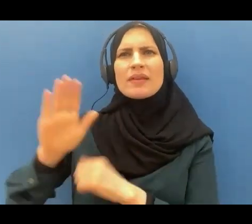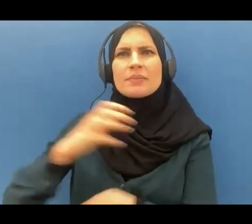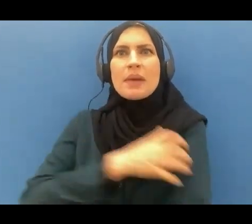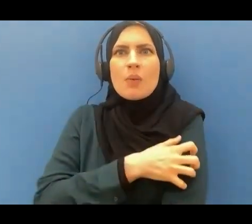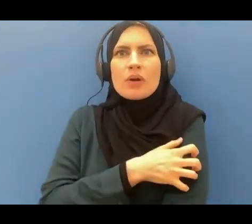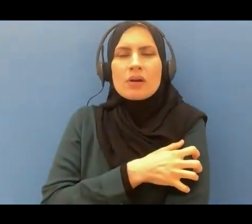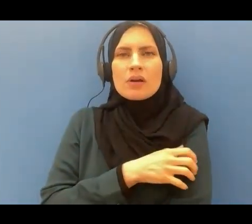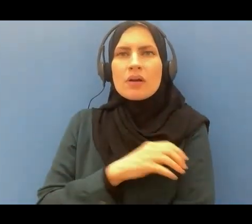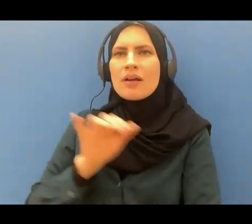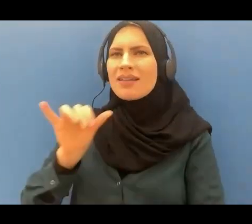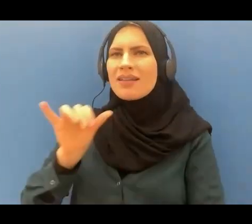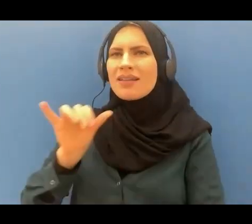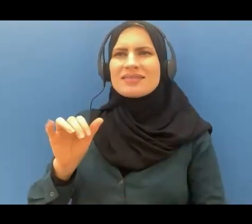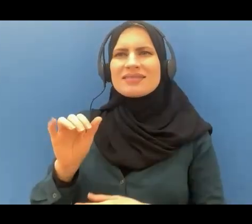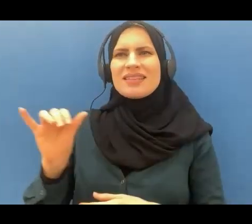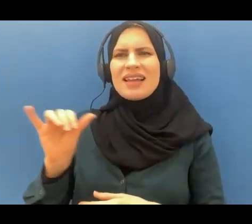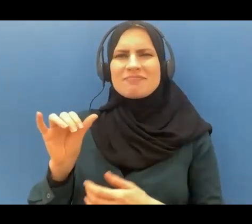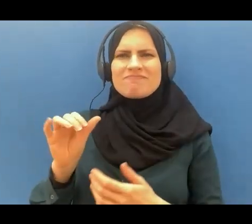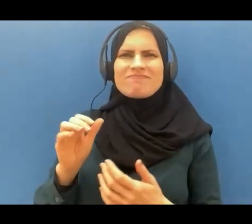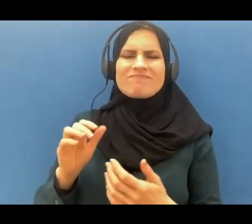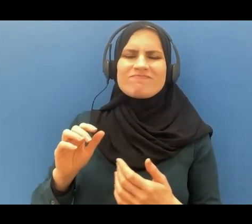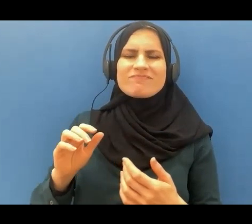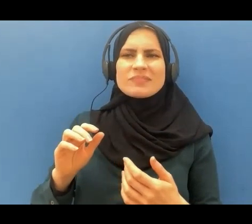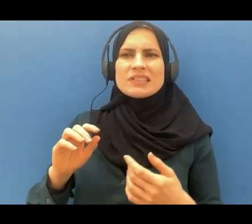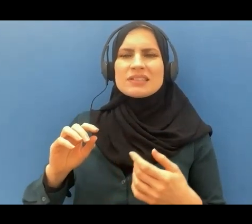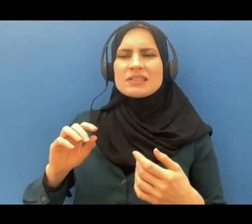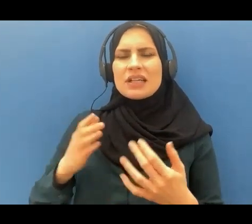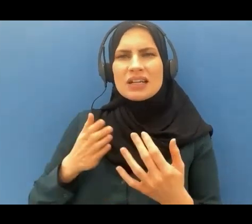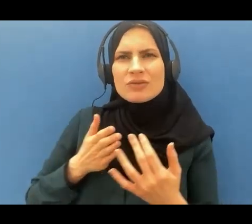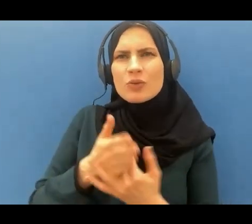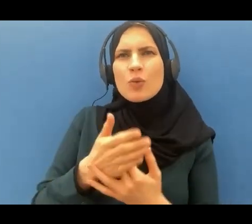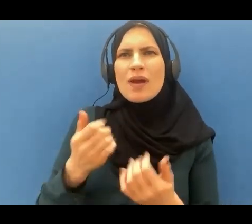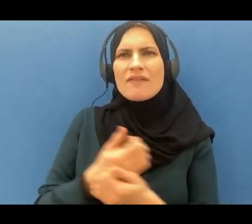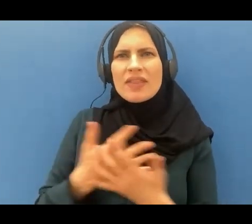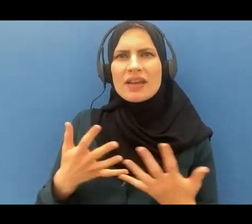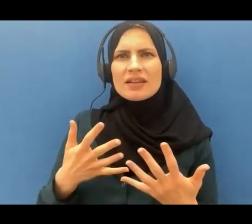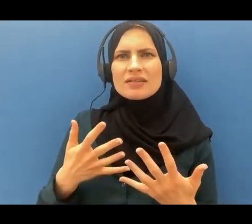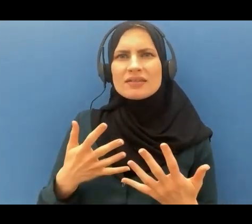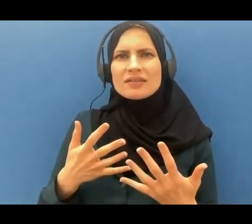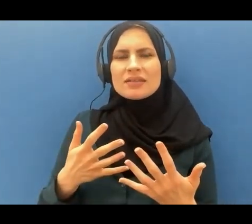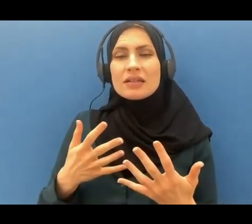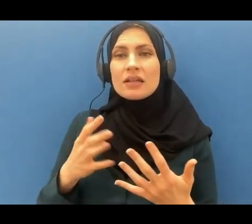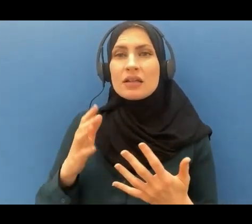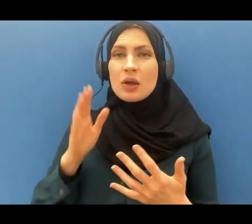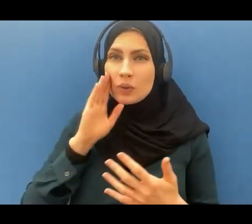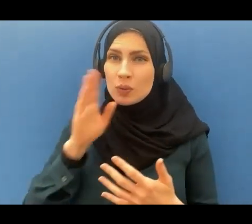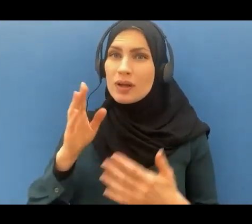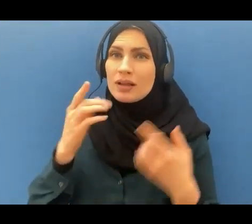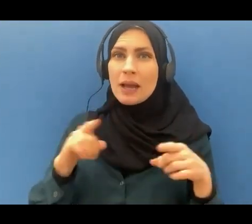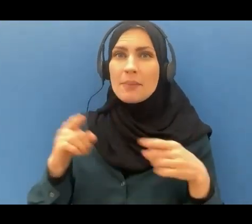everything and it is going to come to pass against